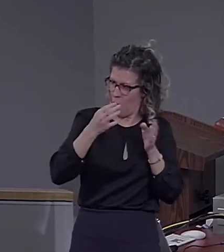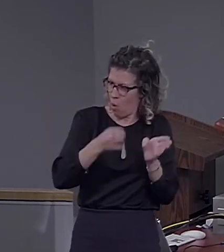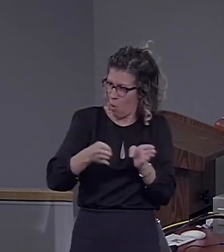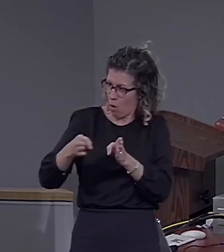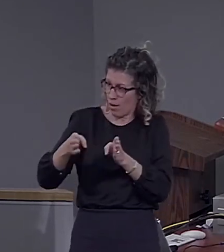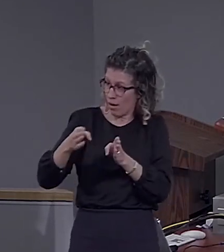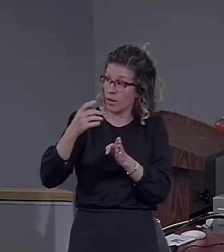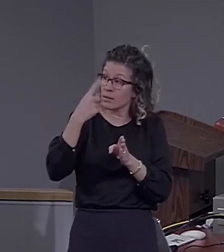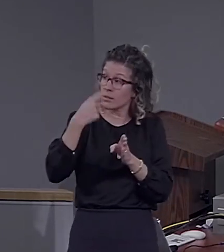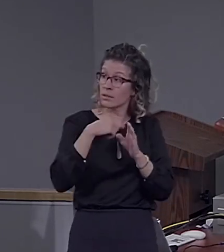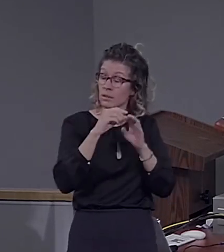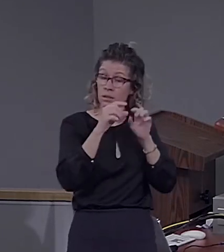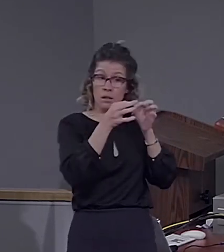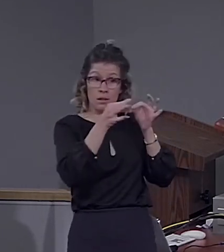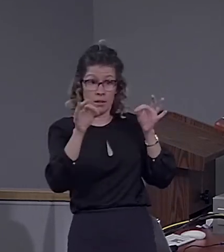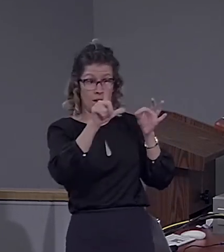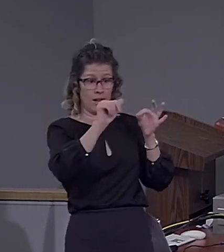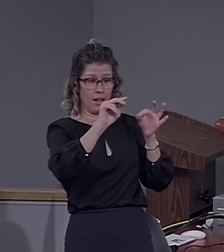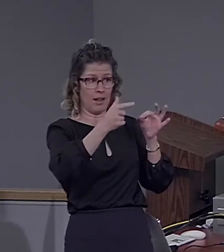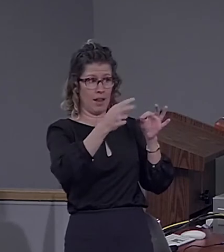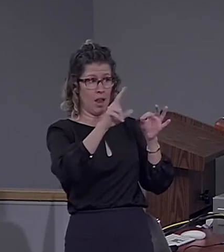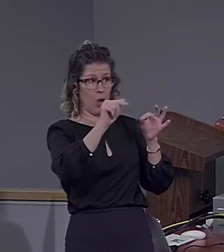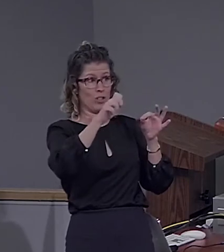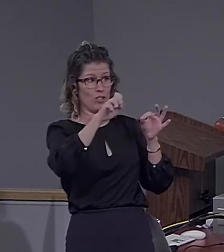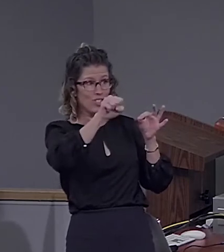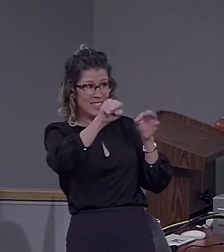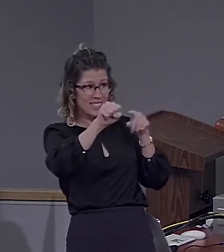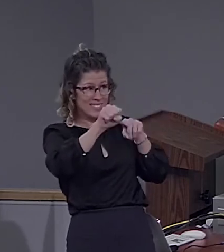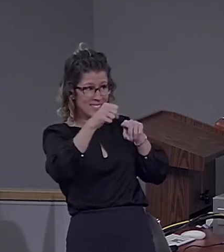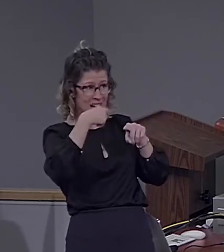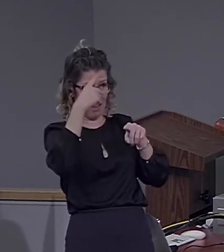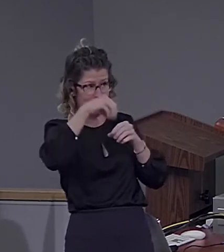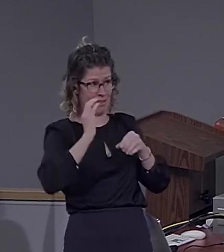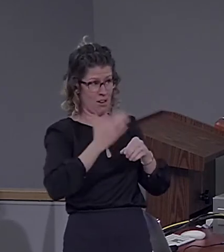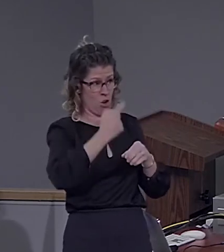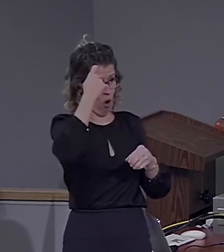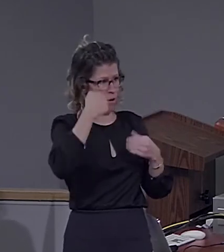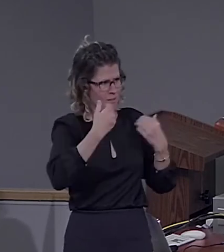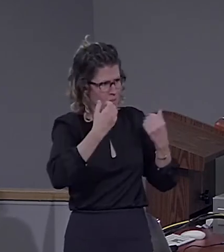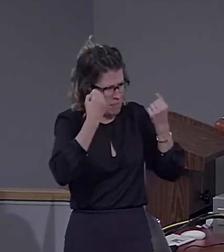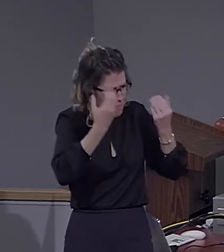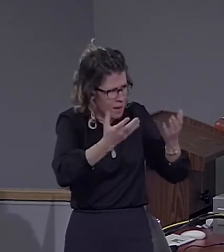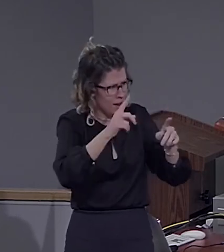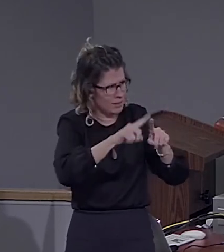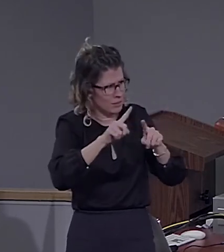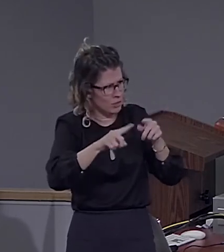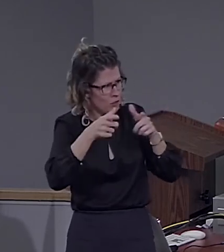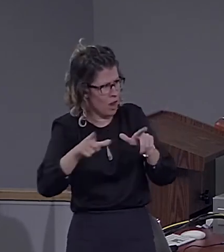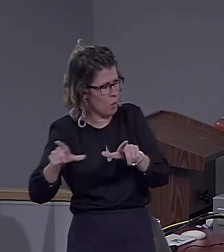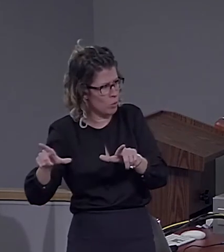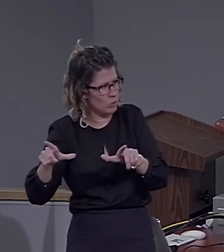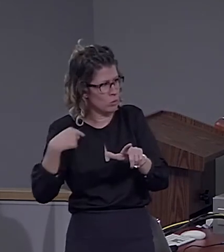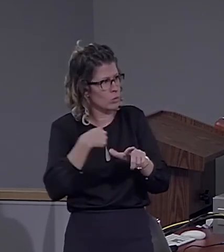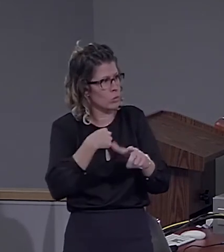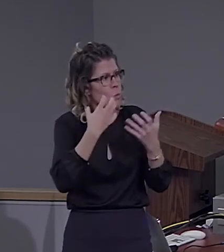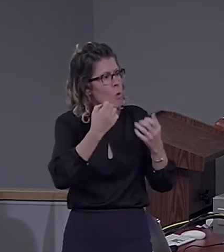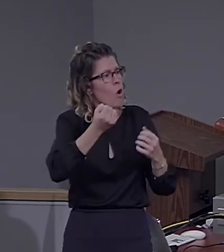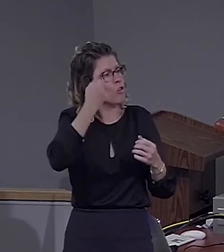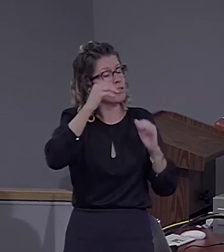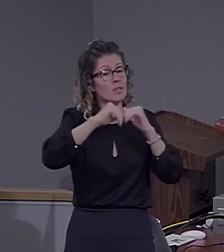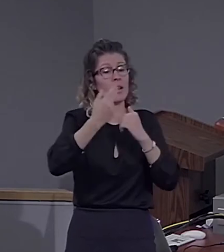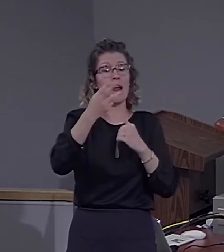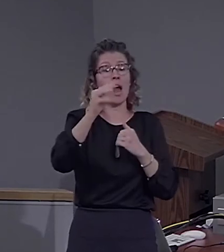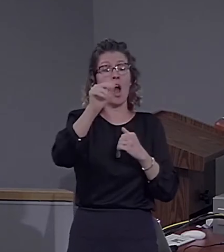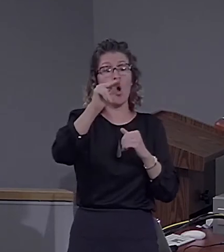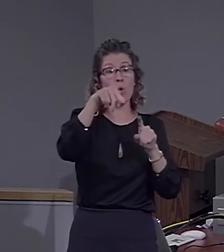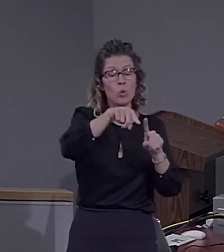plural, because I think there are multiple languages in the brain. And we want to understand how humanity, different from